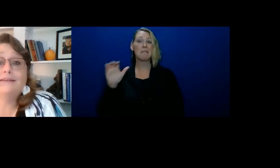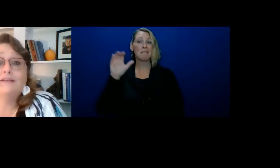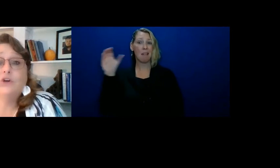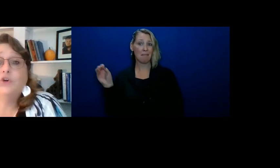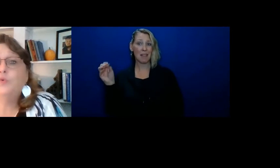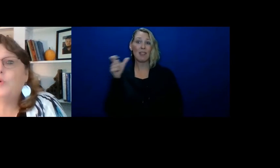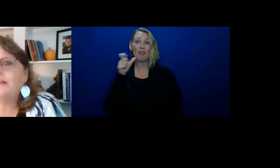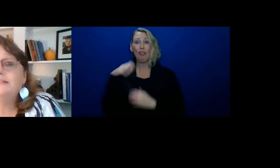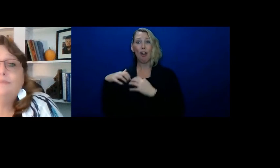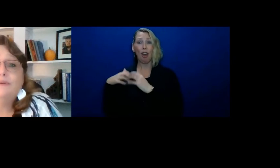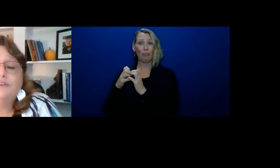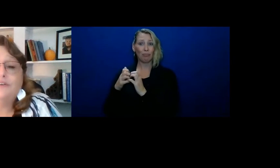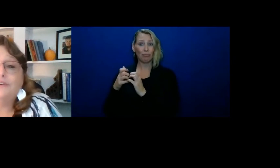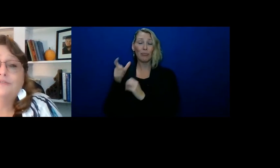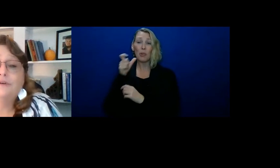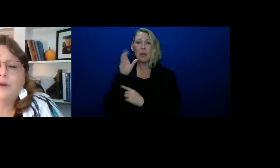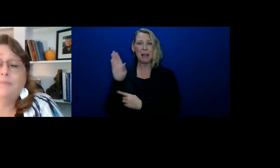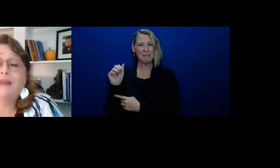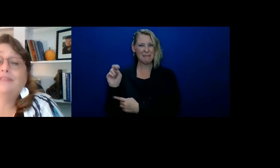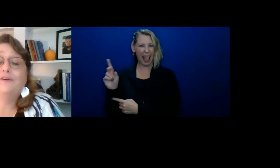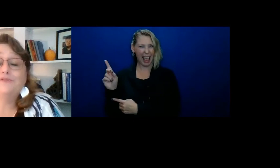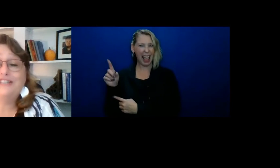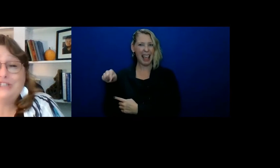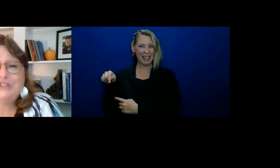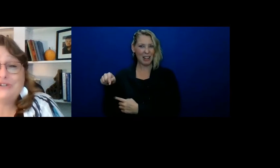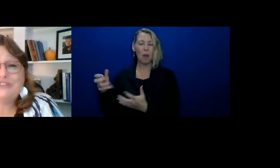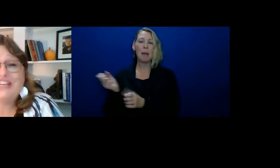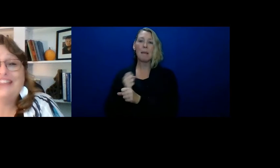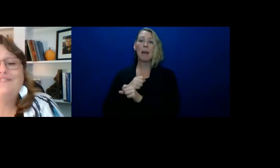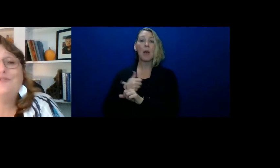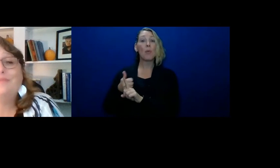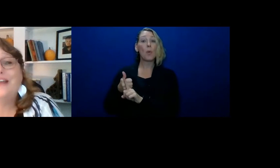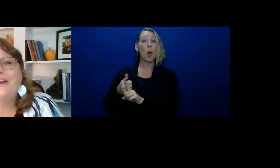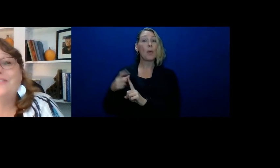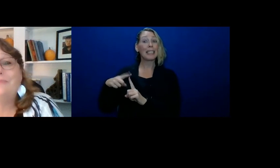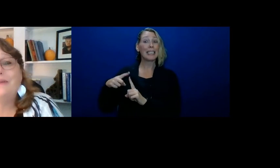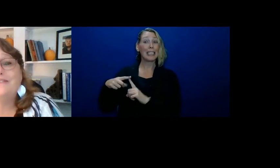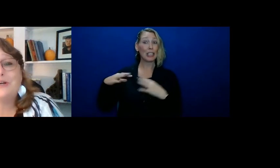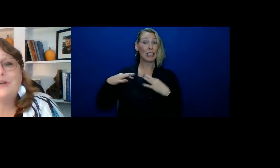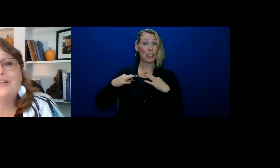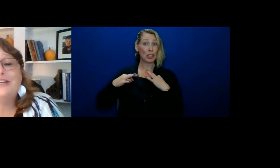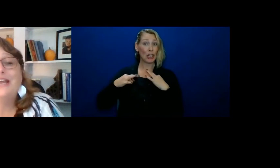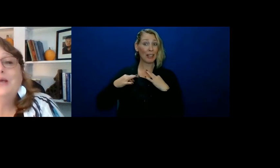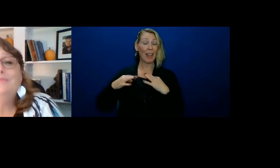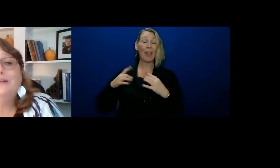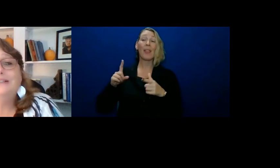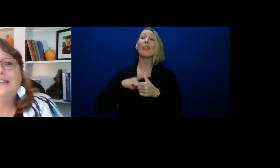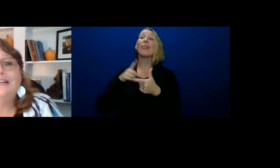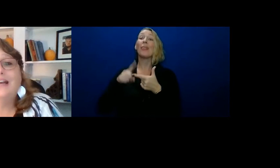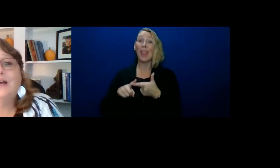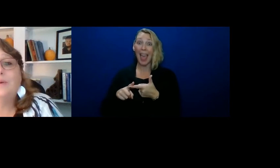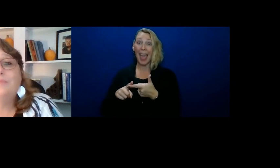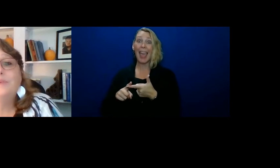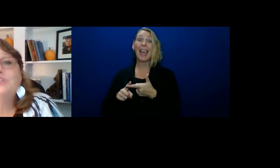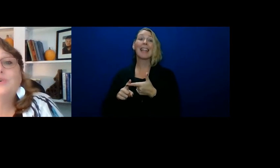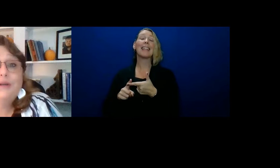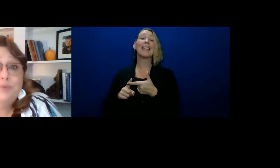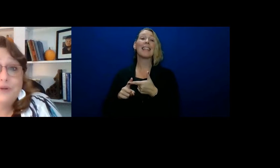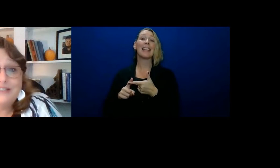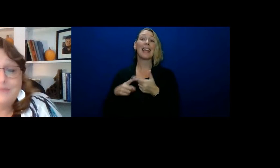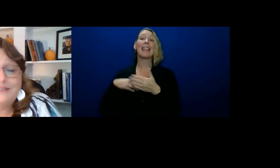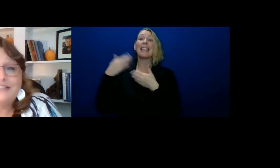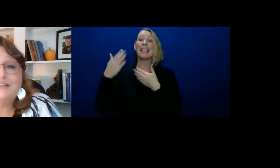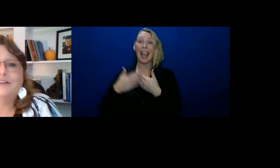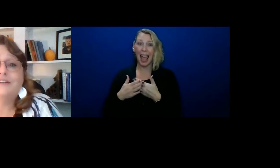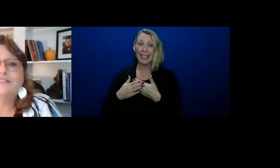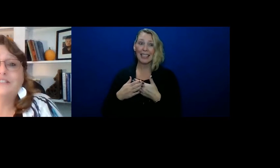a band who wanted to build their own or make their own T-shirts. And then from there, they started building screen